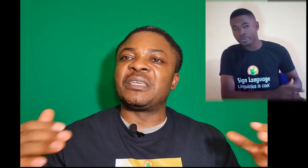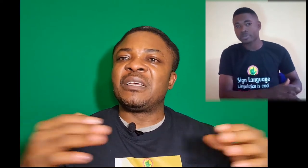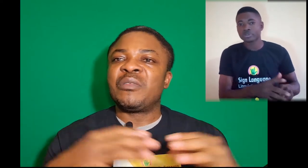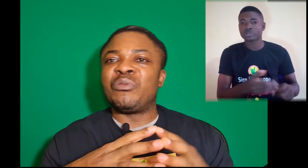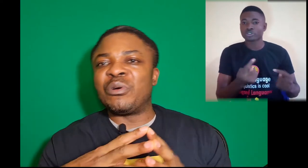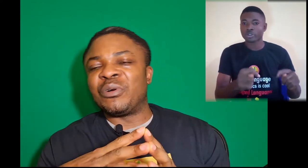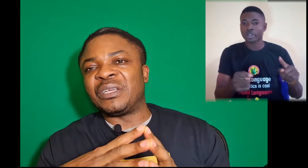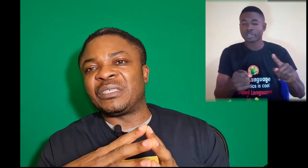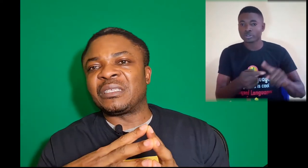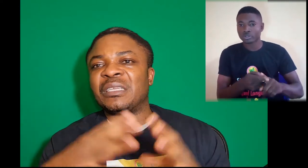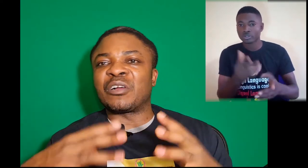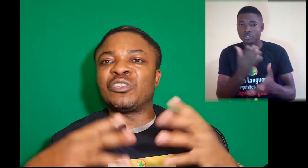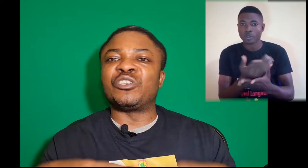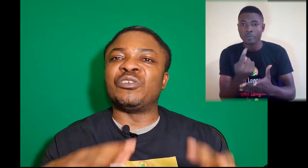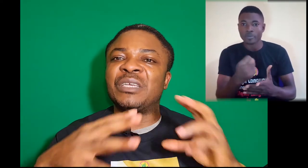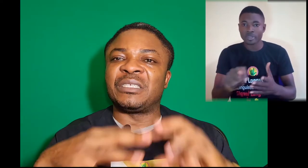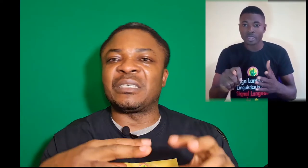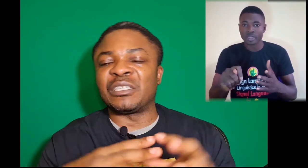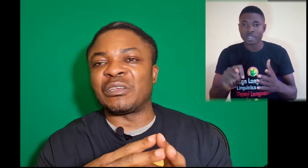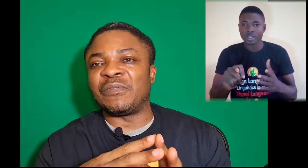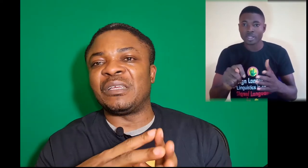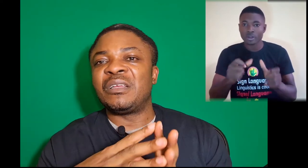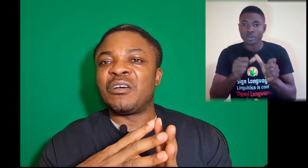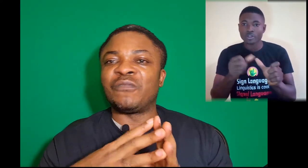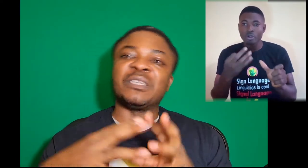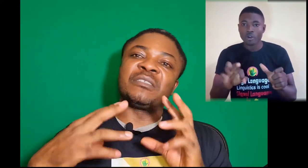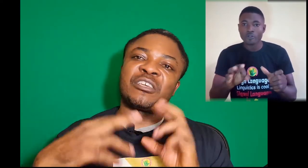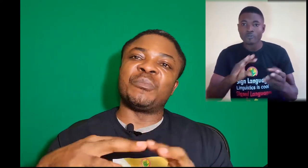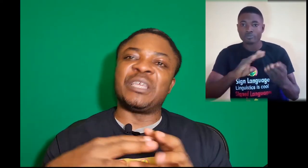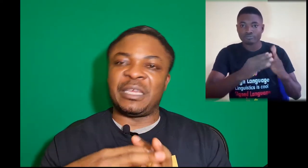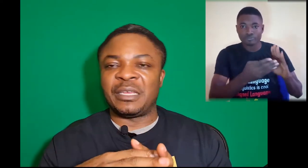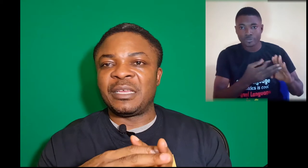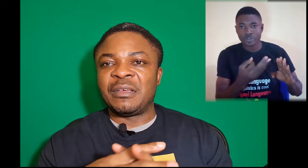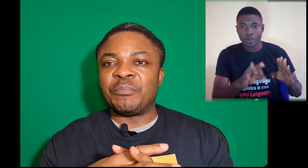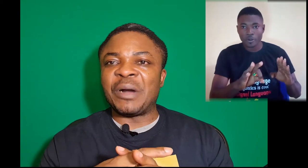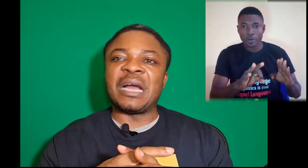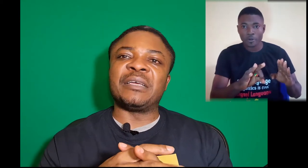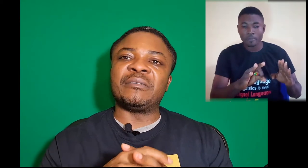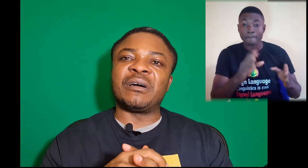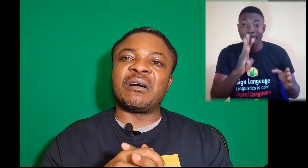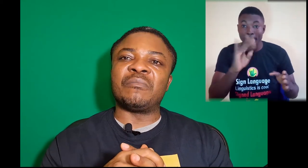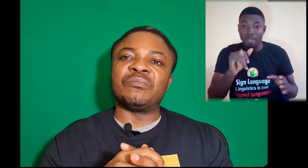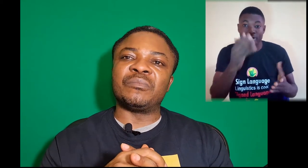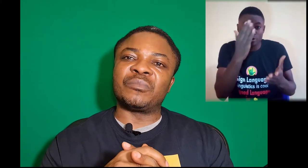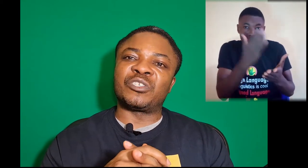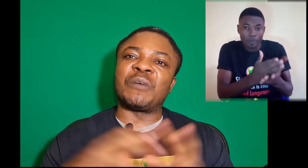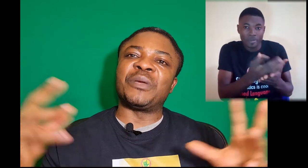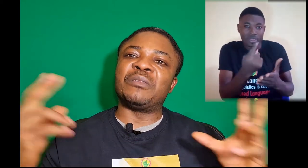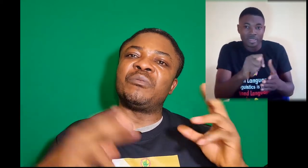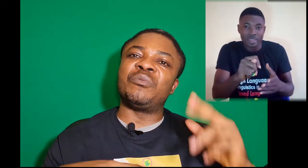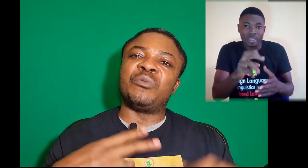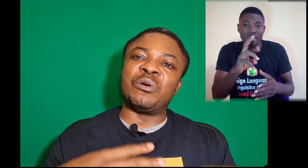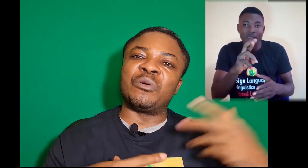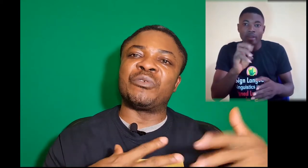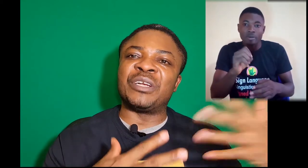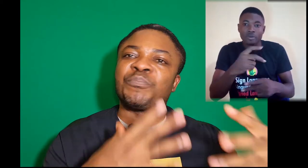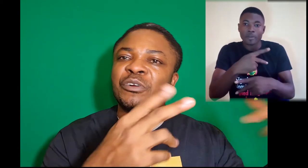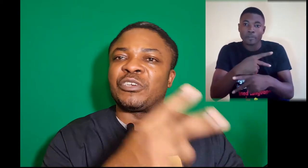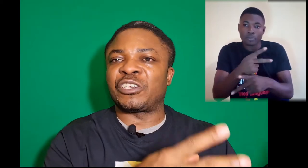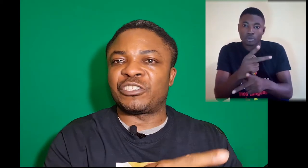the existing, the continued existence of the, of the community by, um, stopping the reproduction,